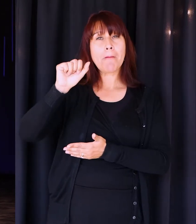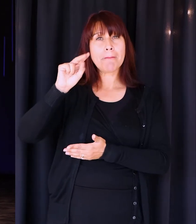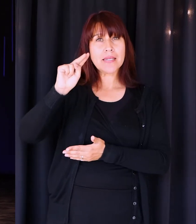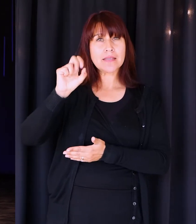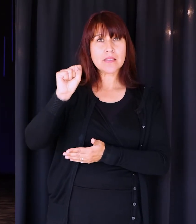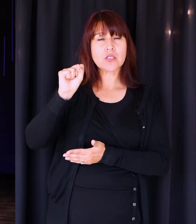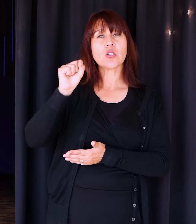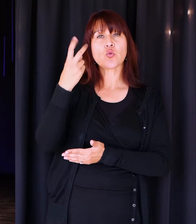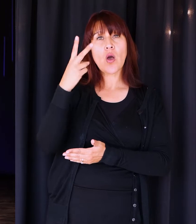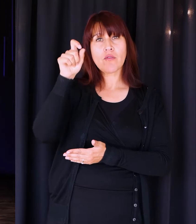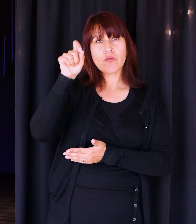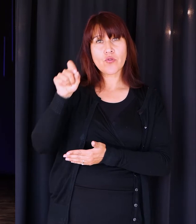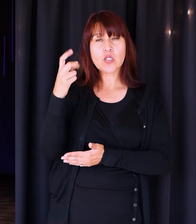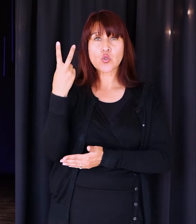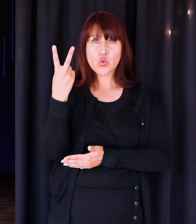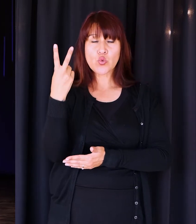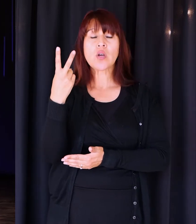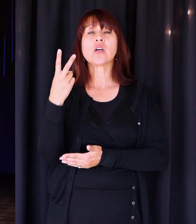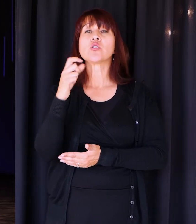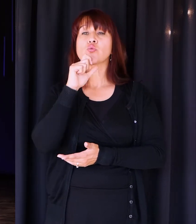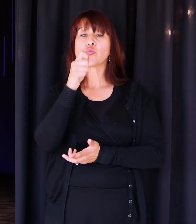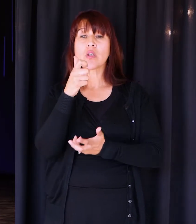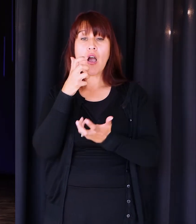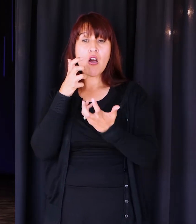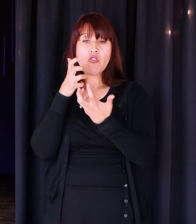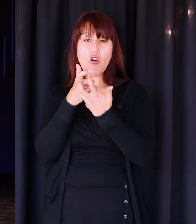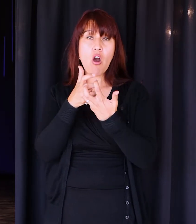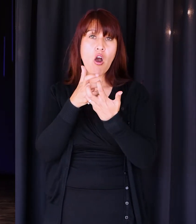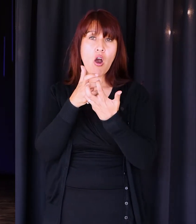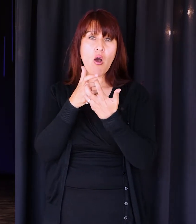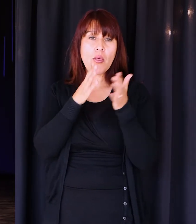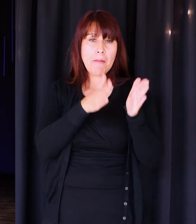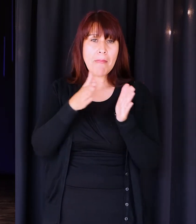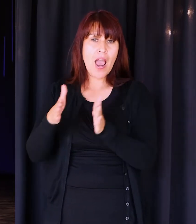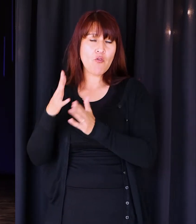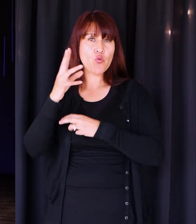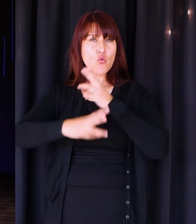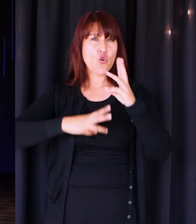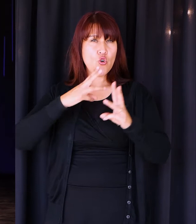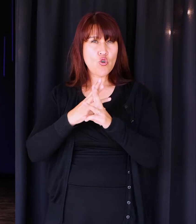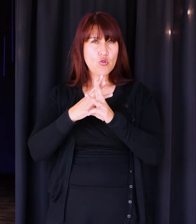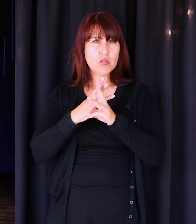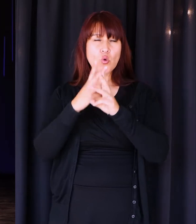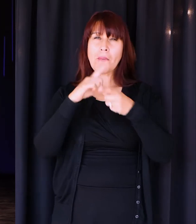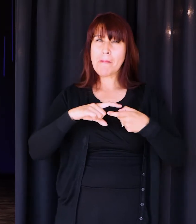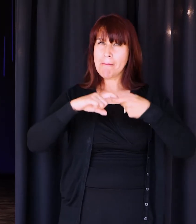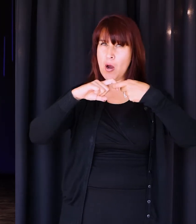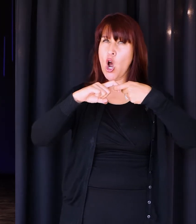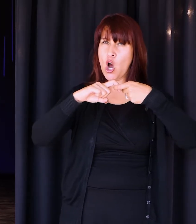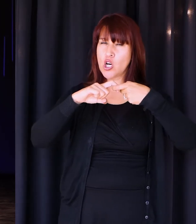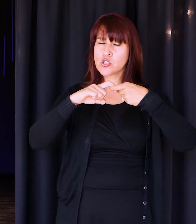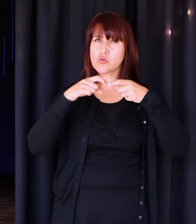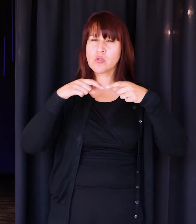2 says this, do not conform to the pattern of this world. I'm going to pause halfway through